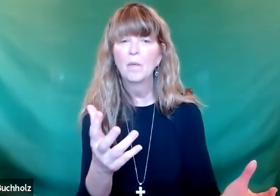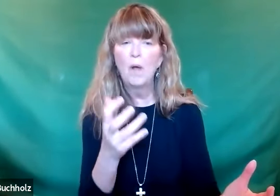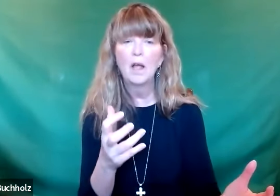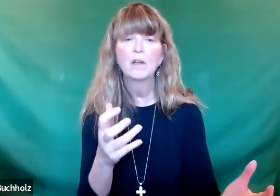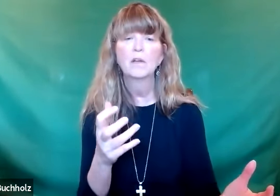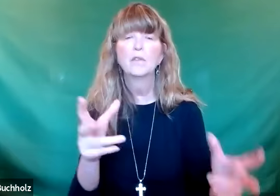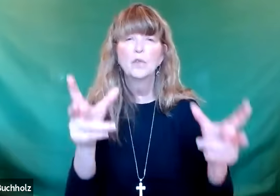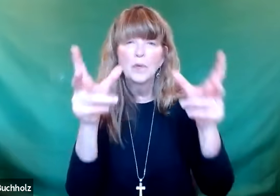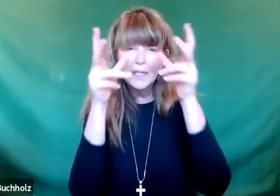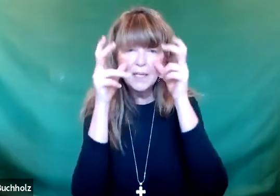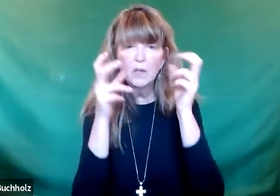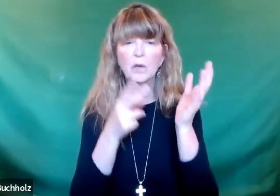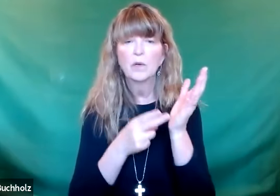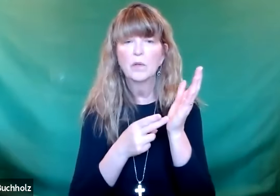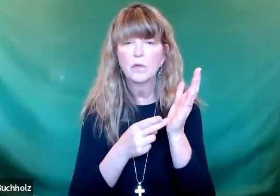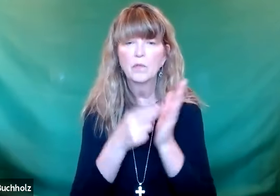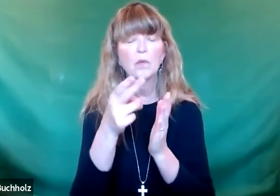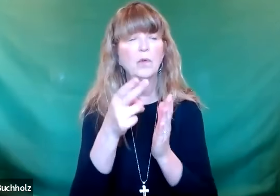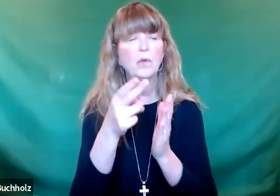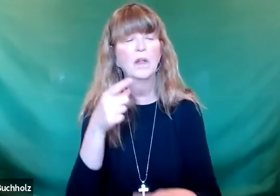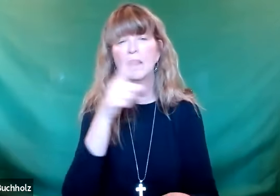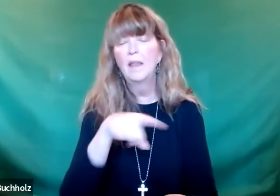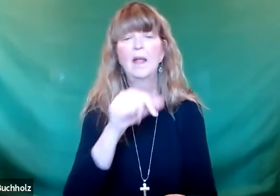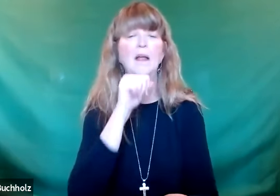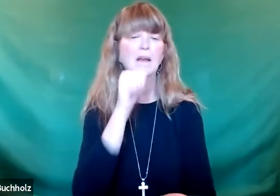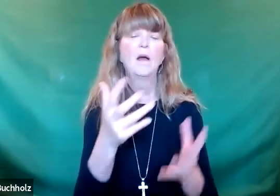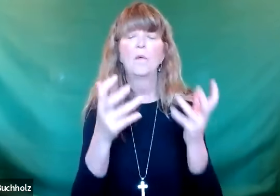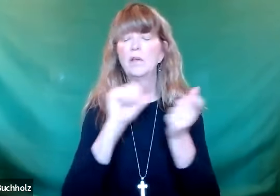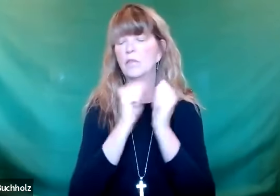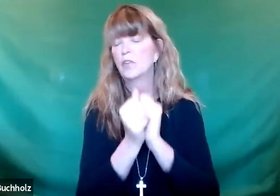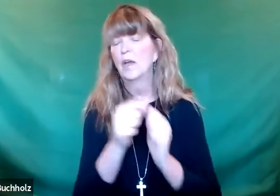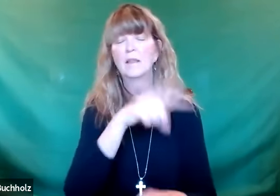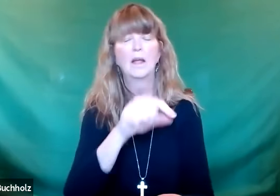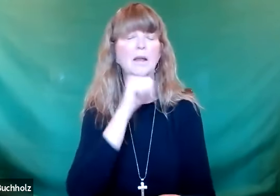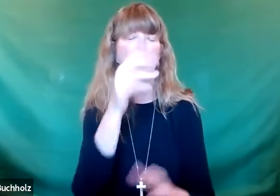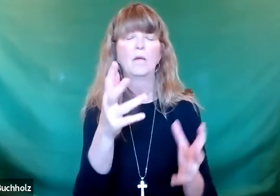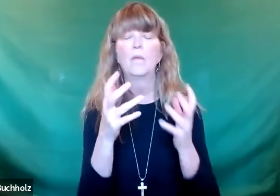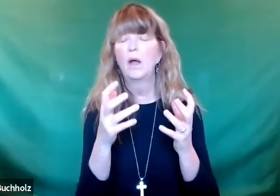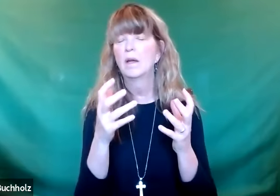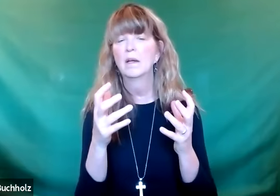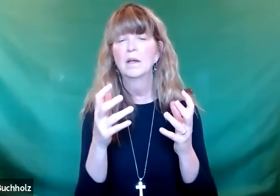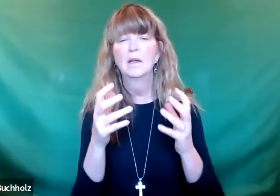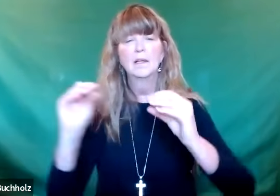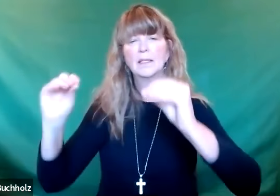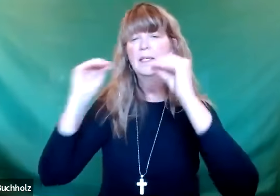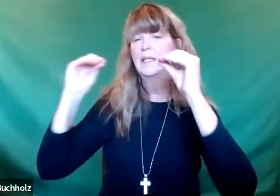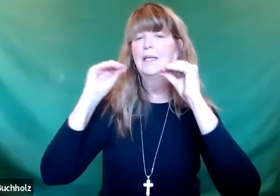Because those are people who do not want to hear the truth, they don't want to change their lives,